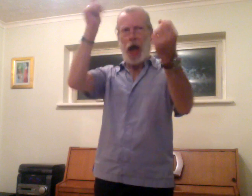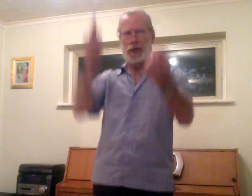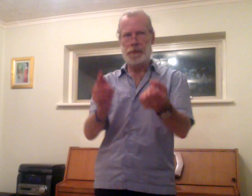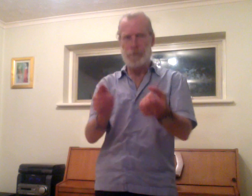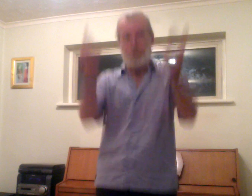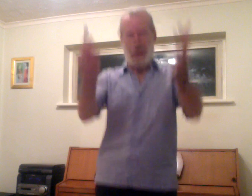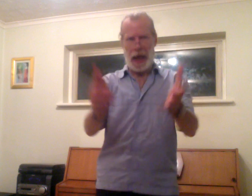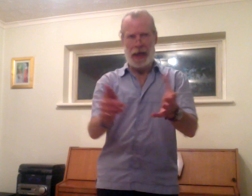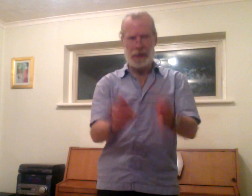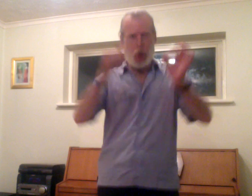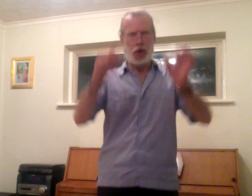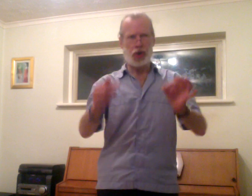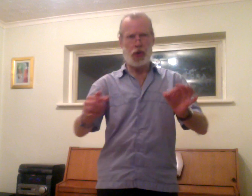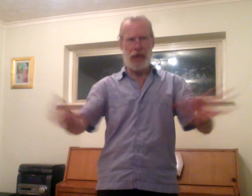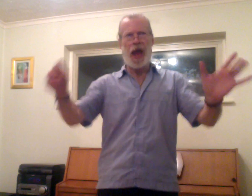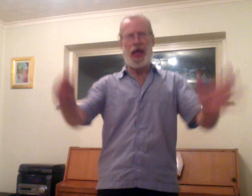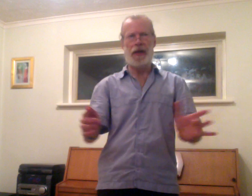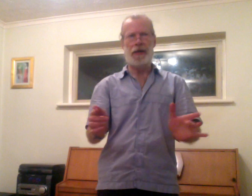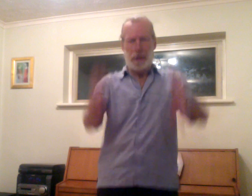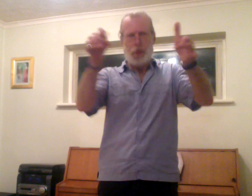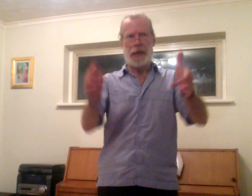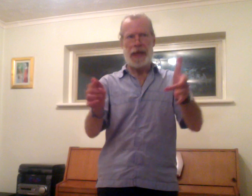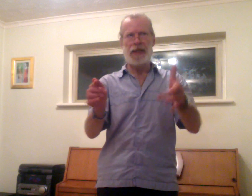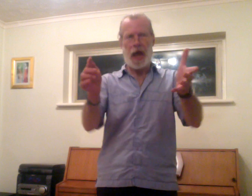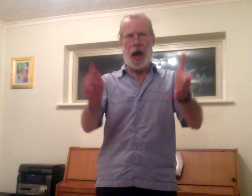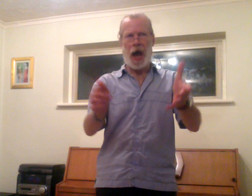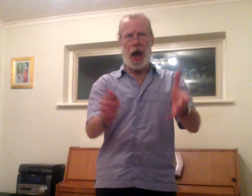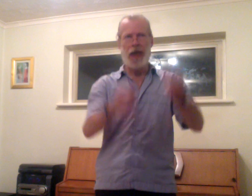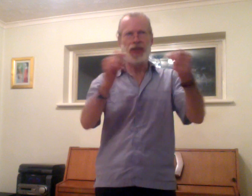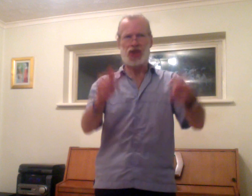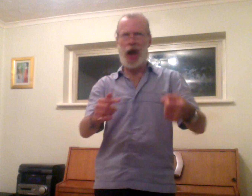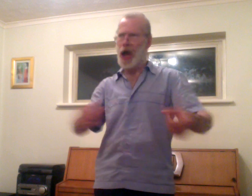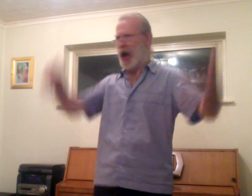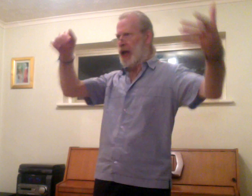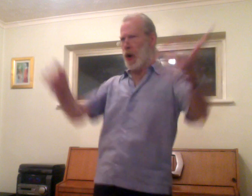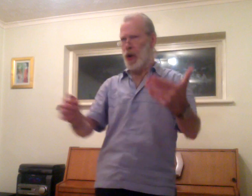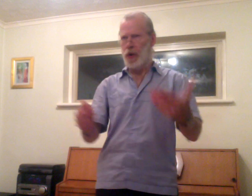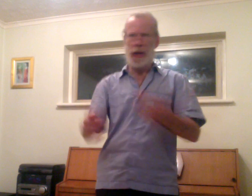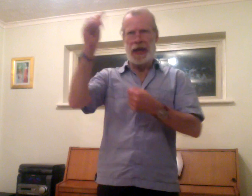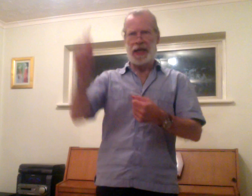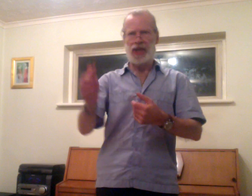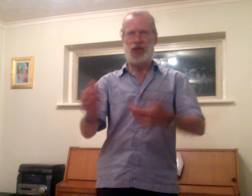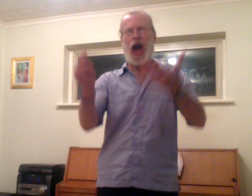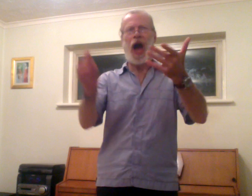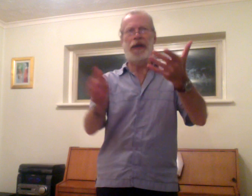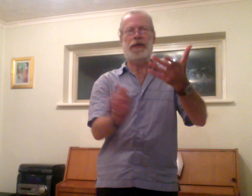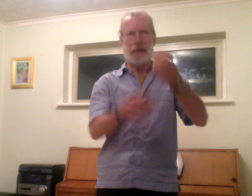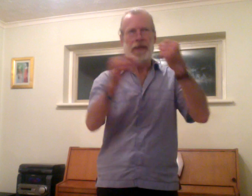As all together we let light shine We give